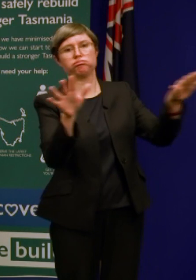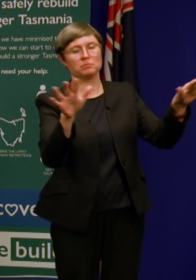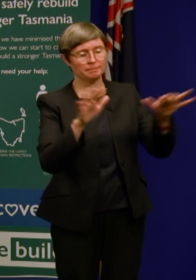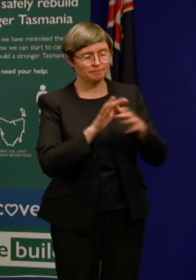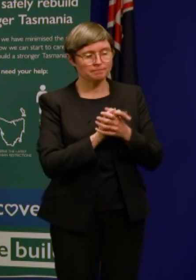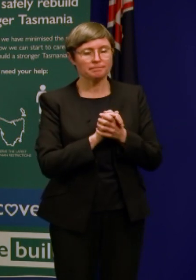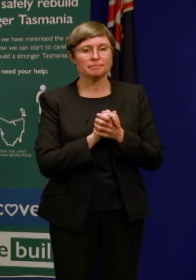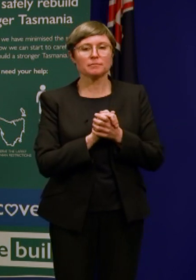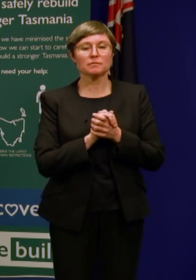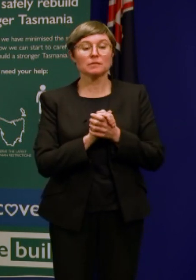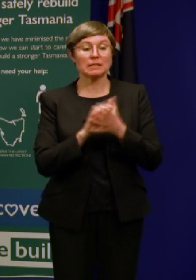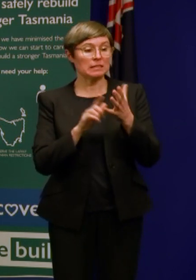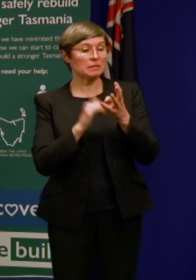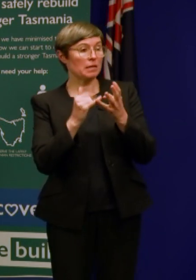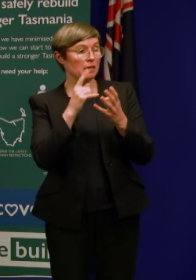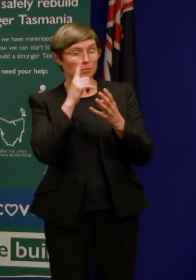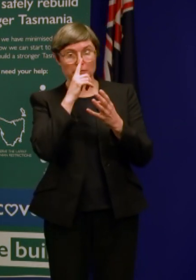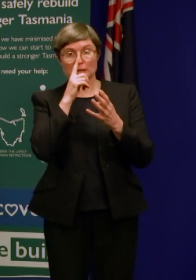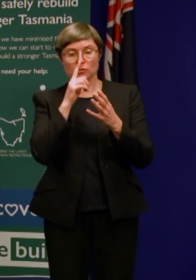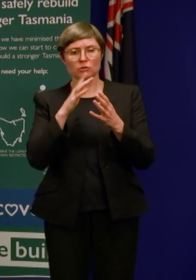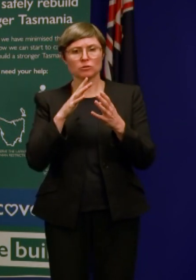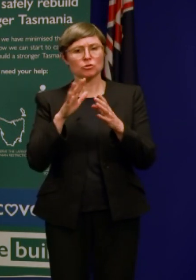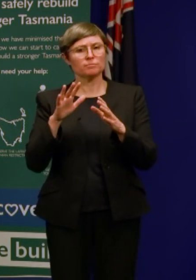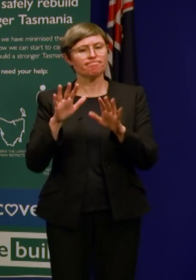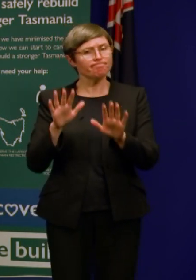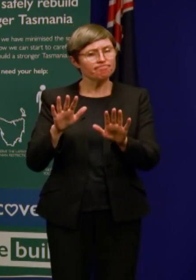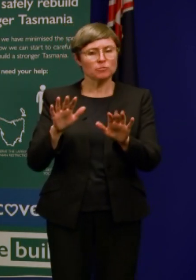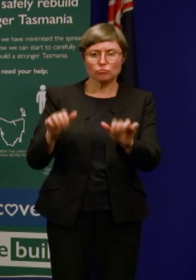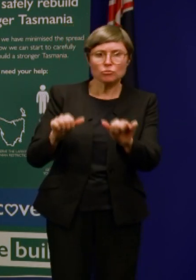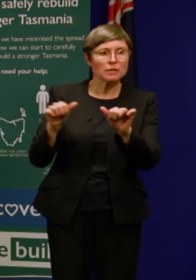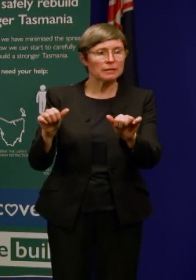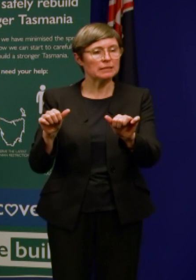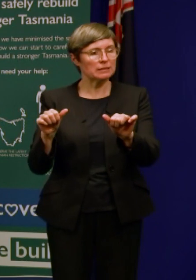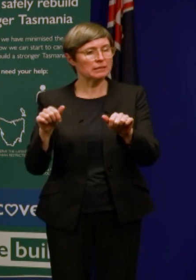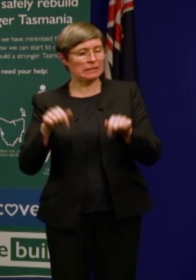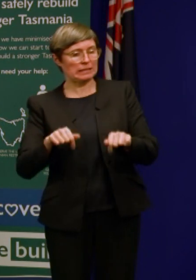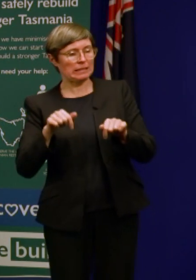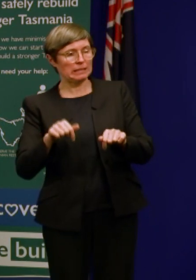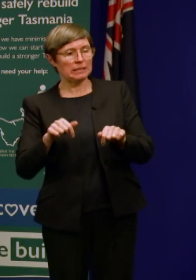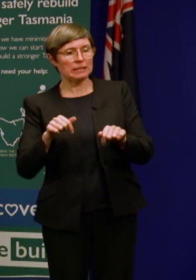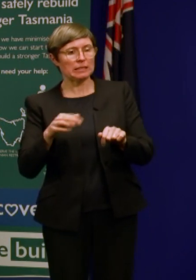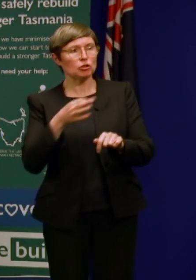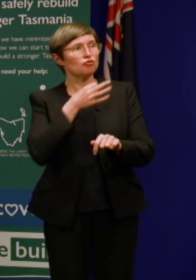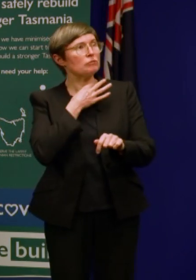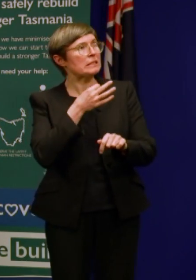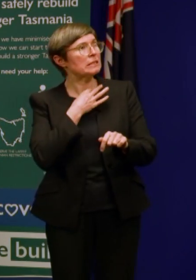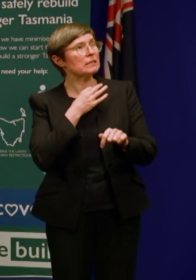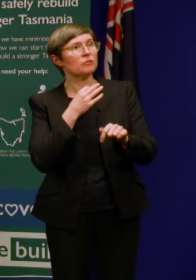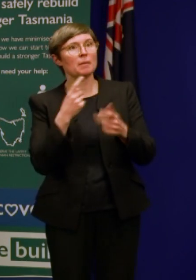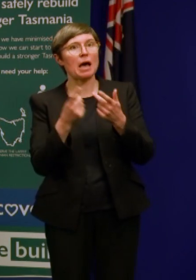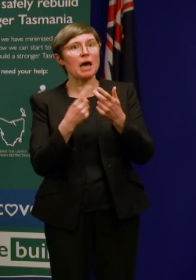So I think the Tasmanian public should be reassured that the risk of people from outside of